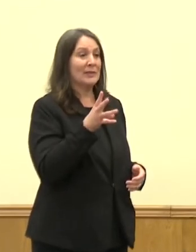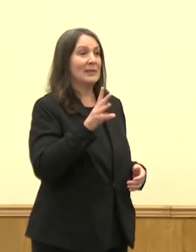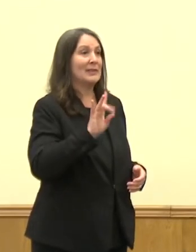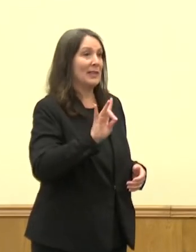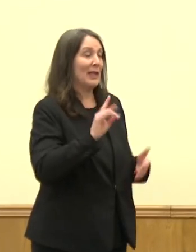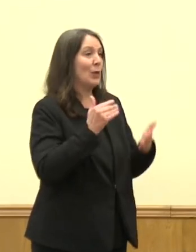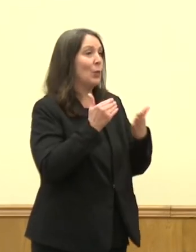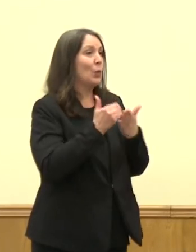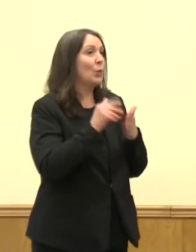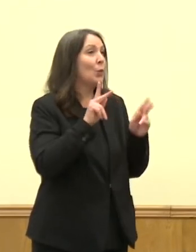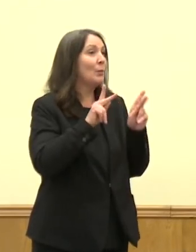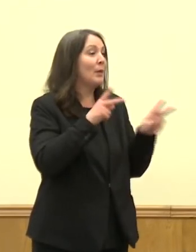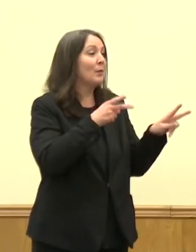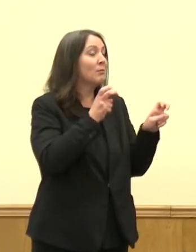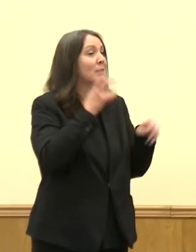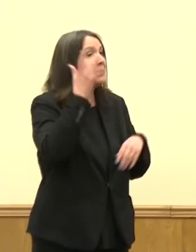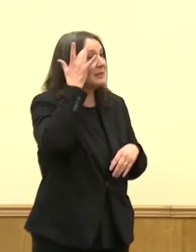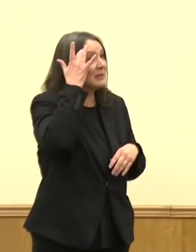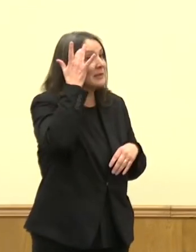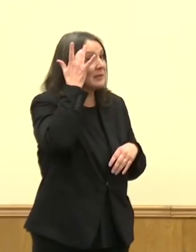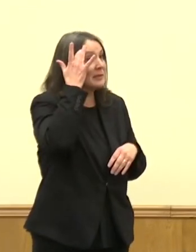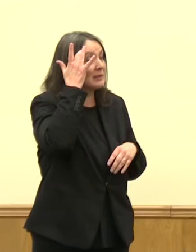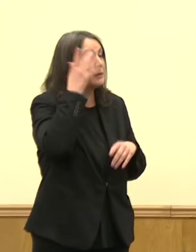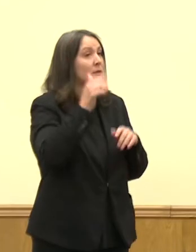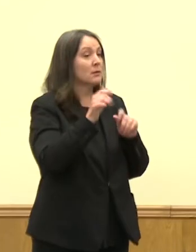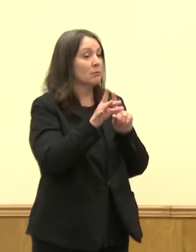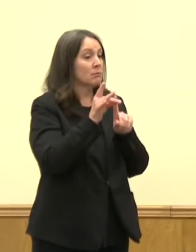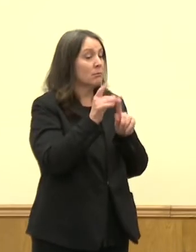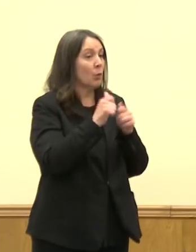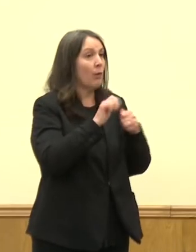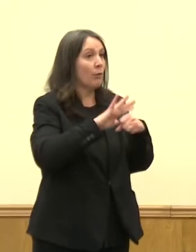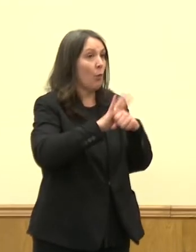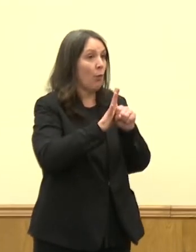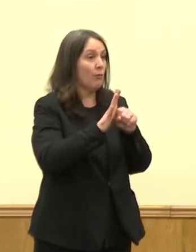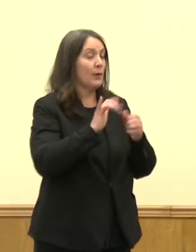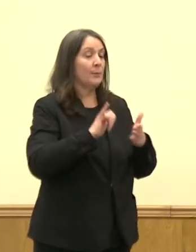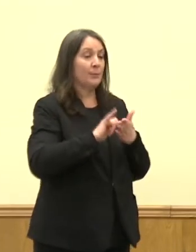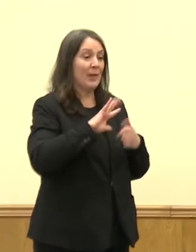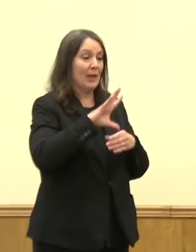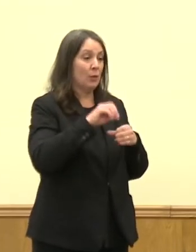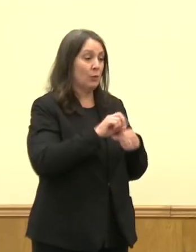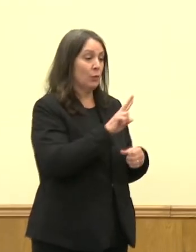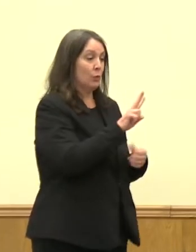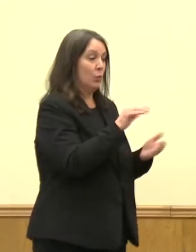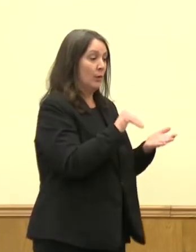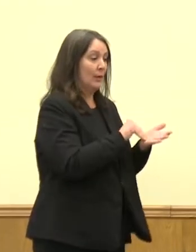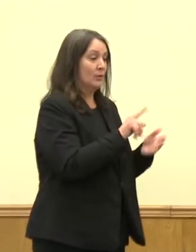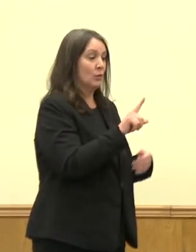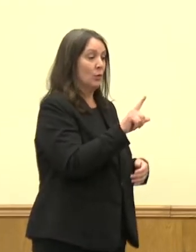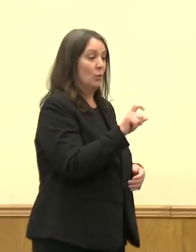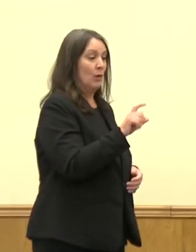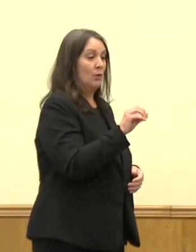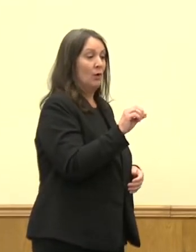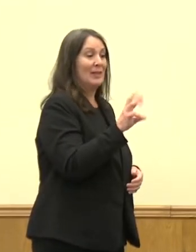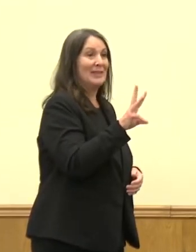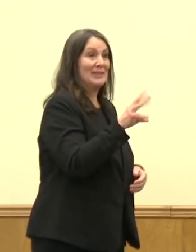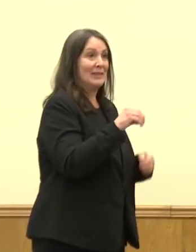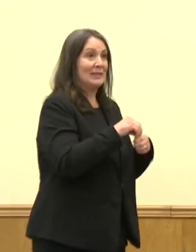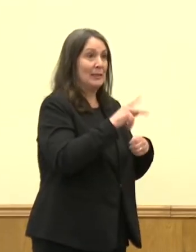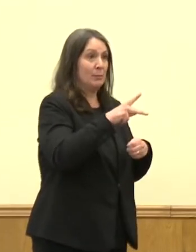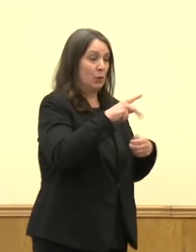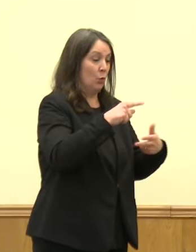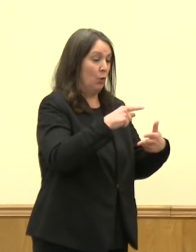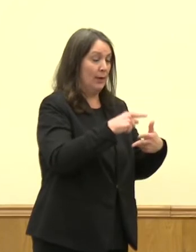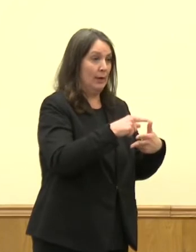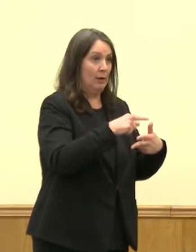new cases over the past week alone. That includes 2,106 new cases in Peoria